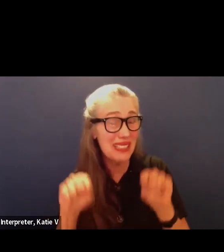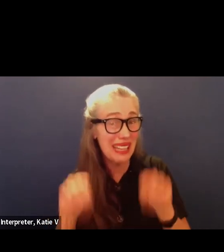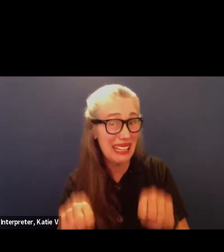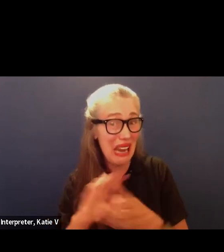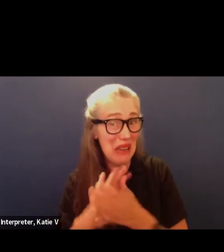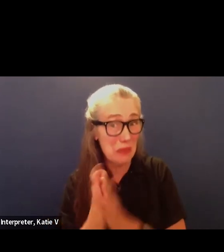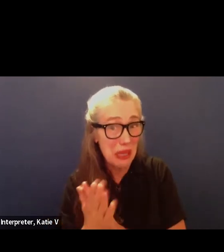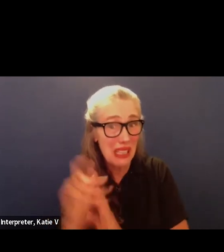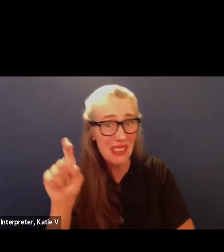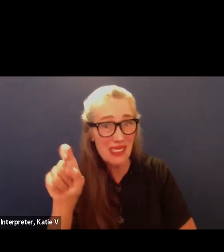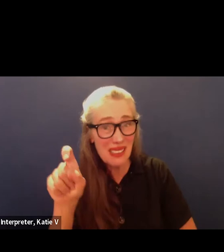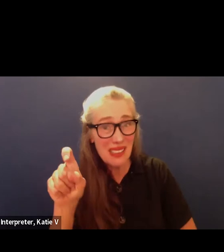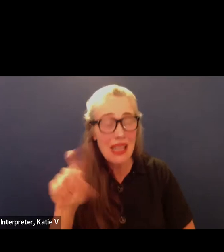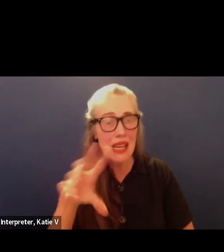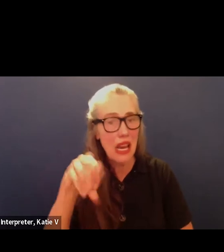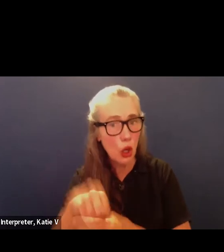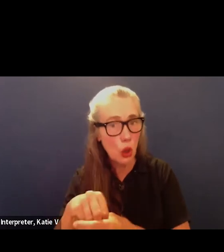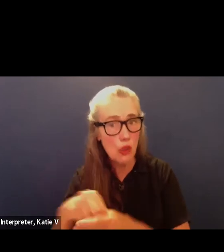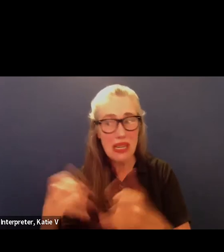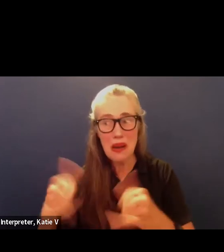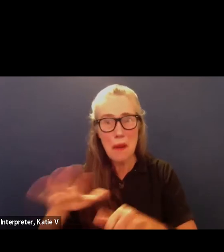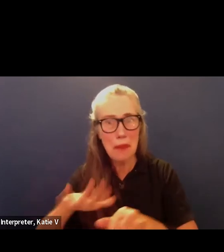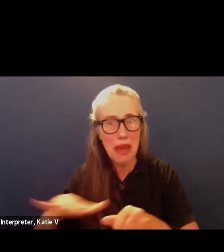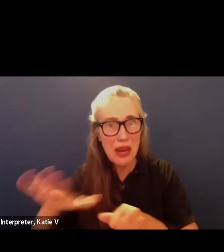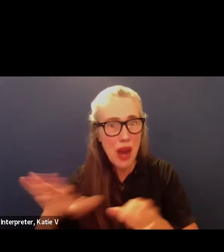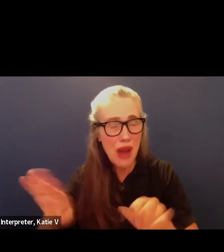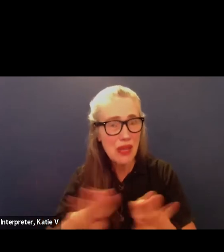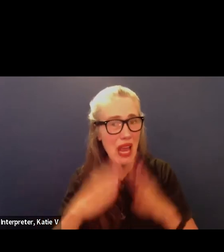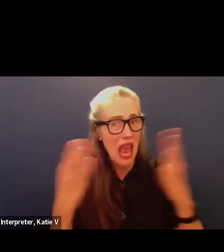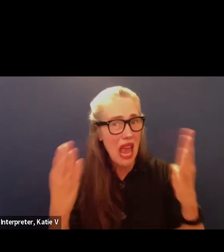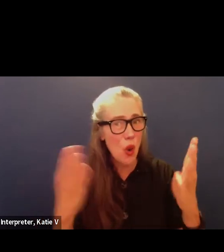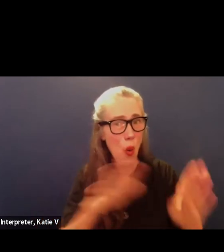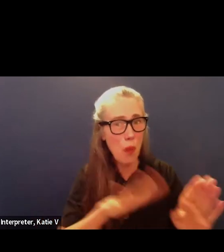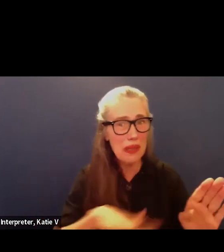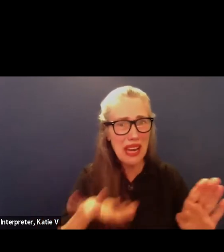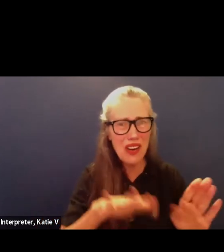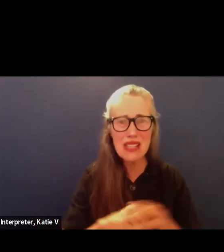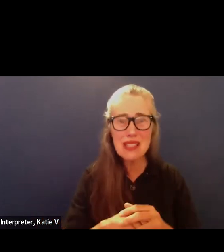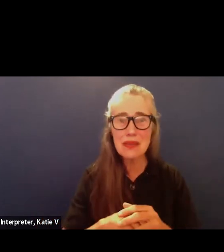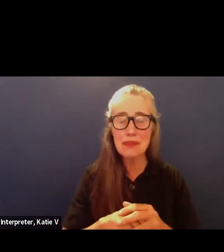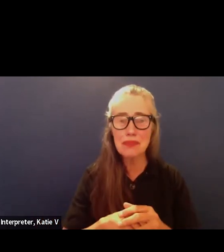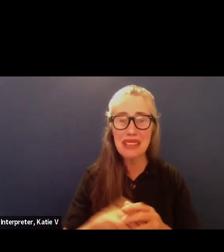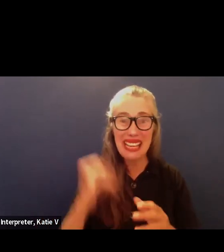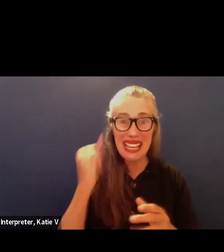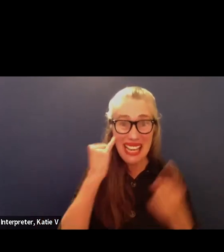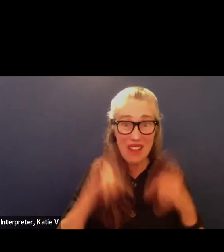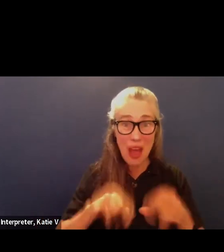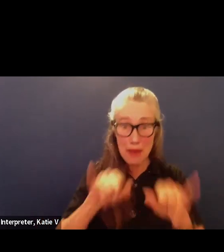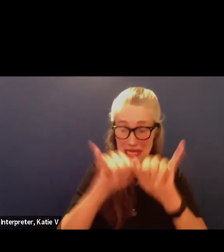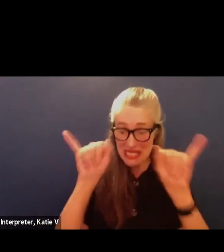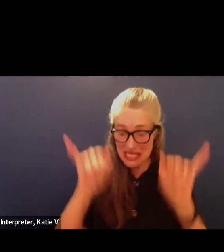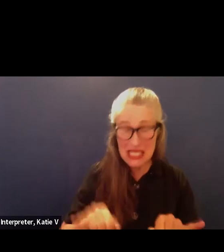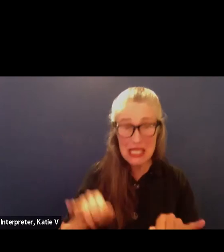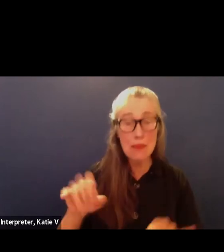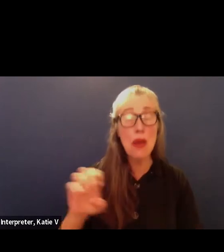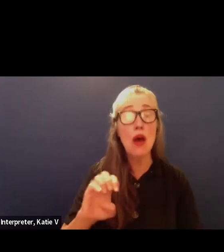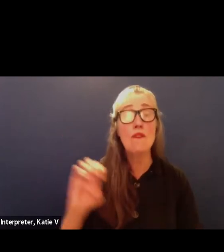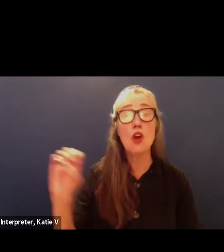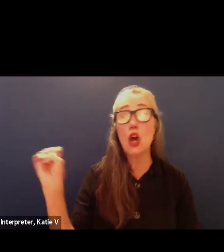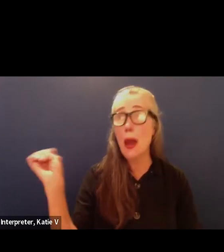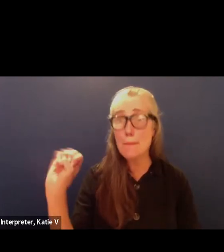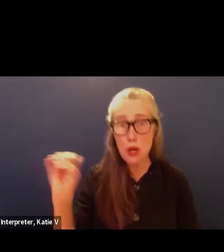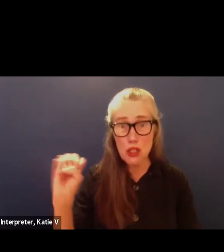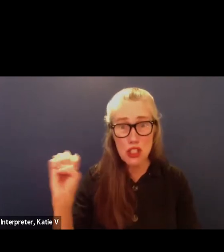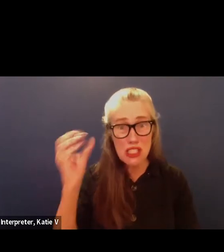does this include our playgrounds and our open areas do emergency communication systems work at every school